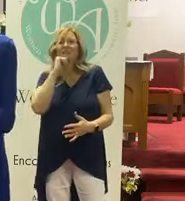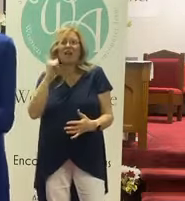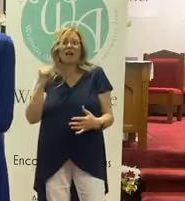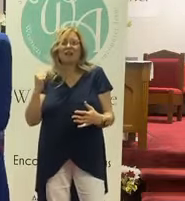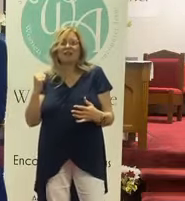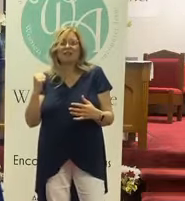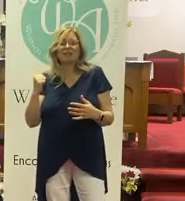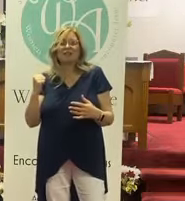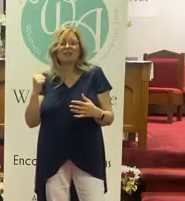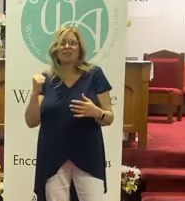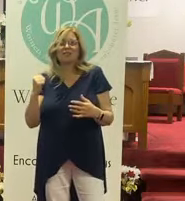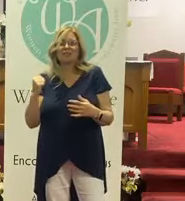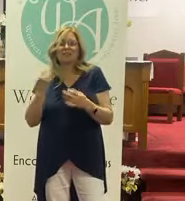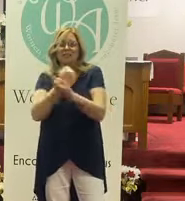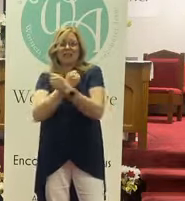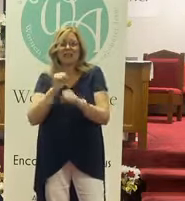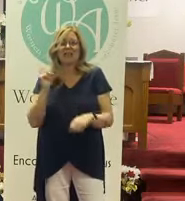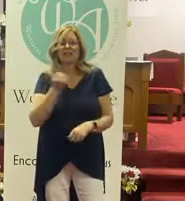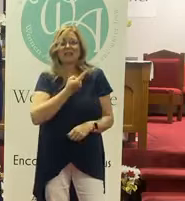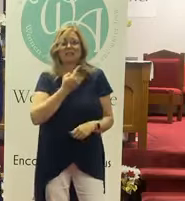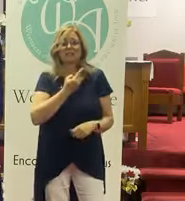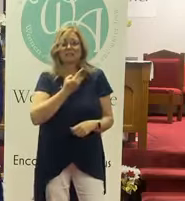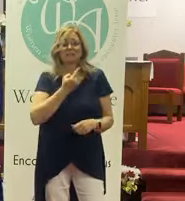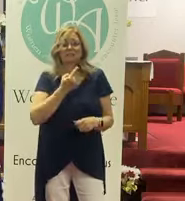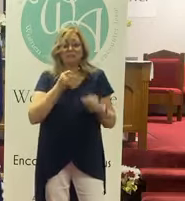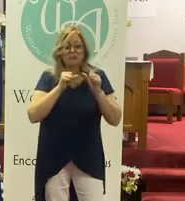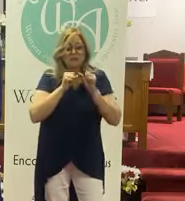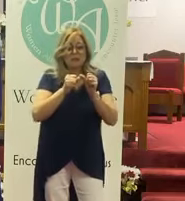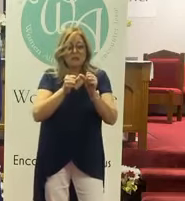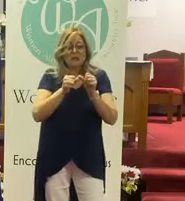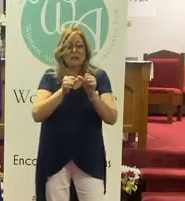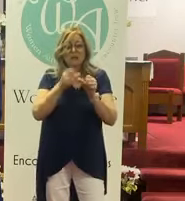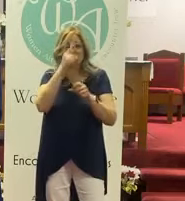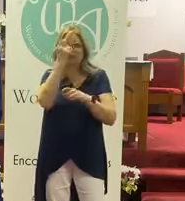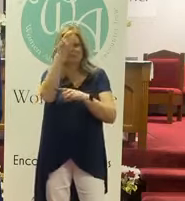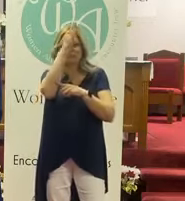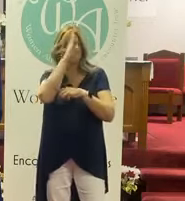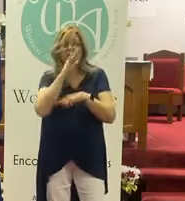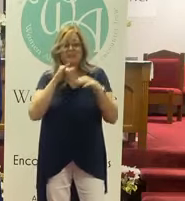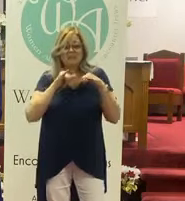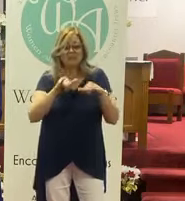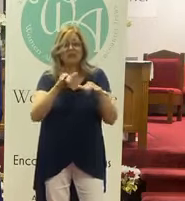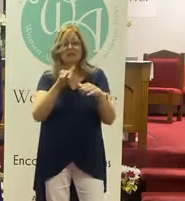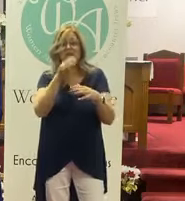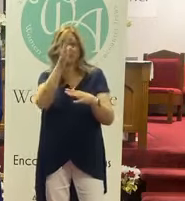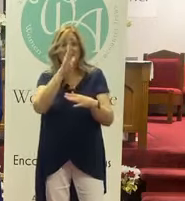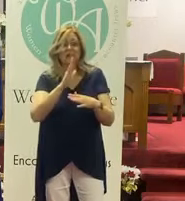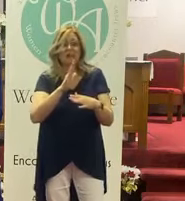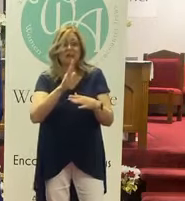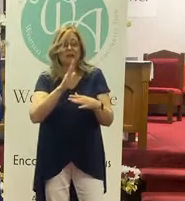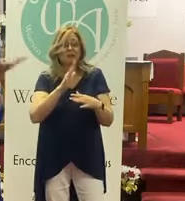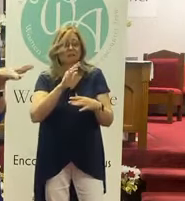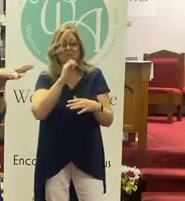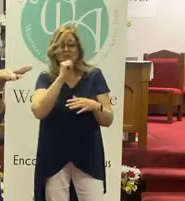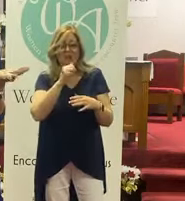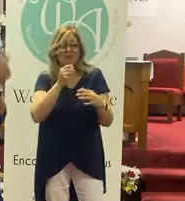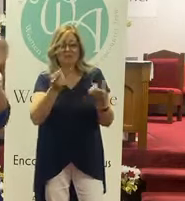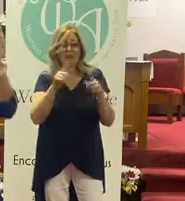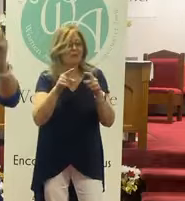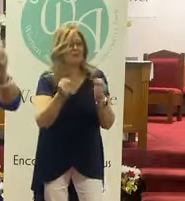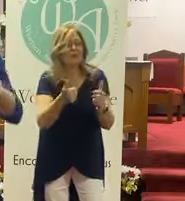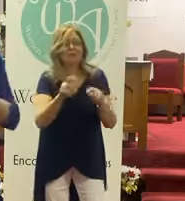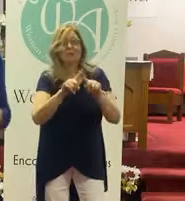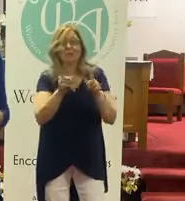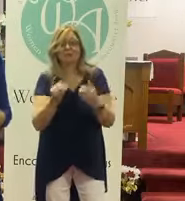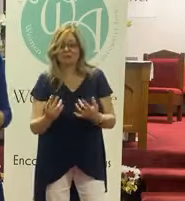us. We're still going. Because God is still there. Amen. And God didn't rescue them right away.